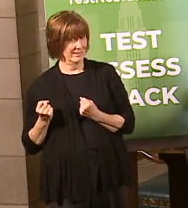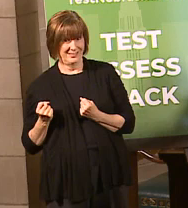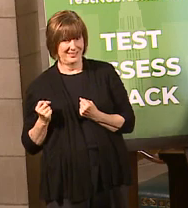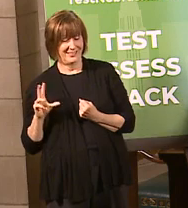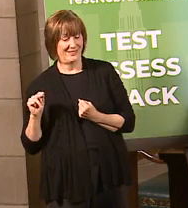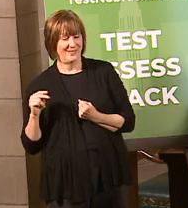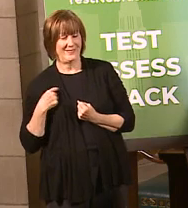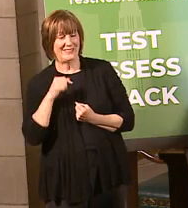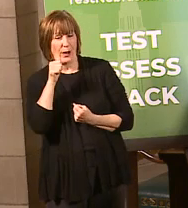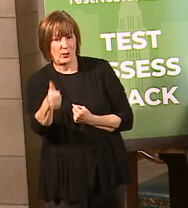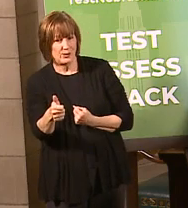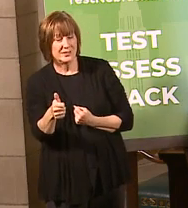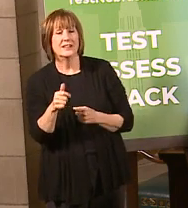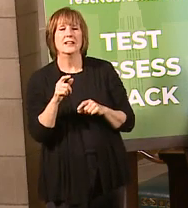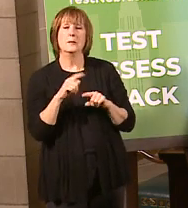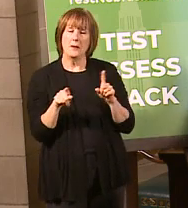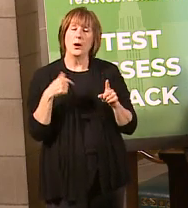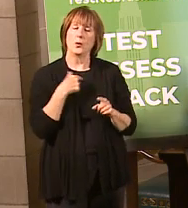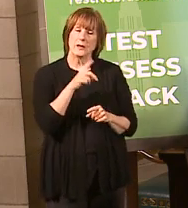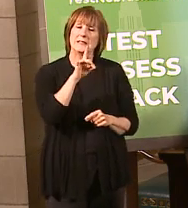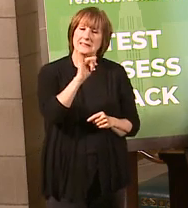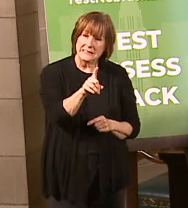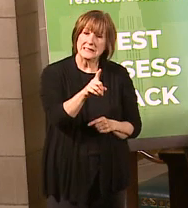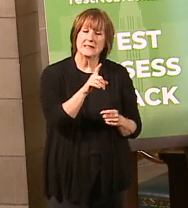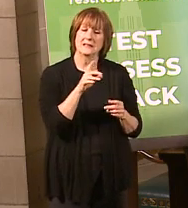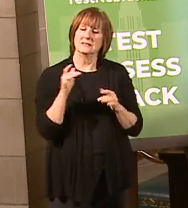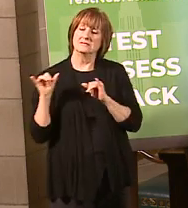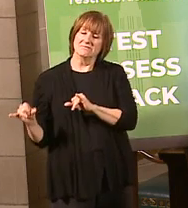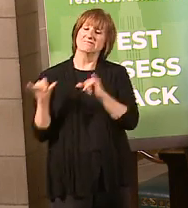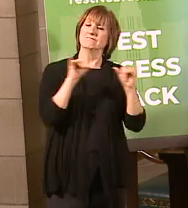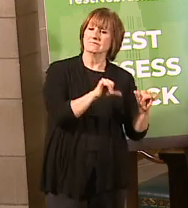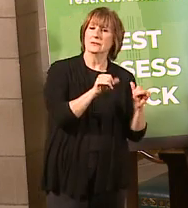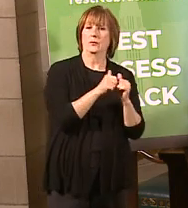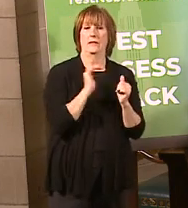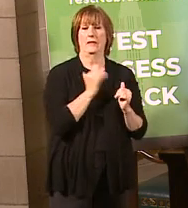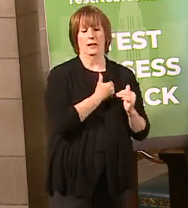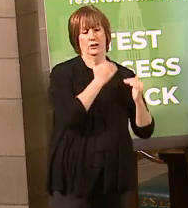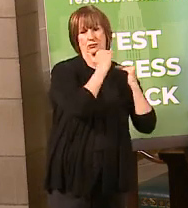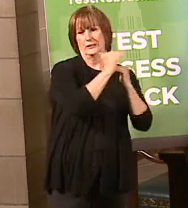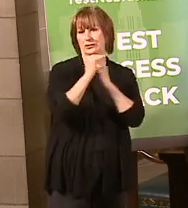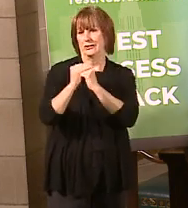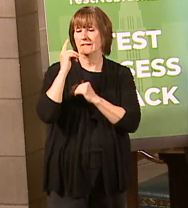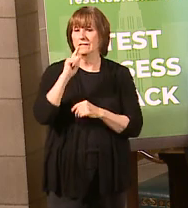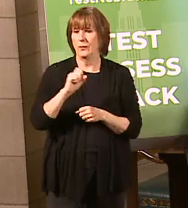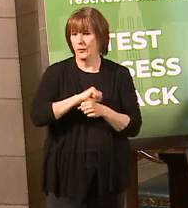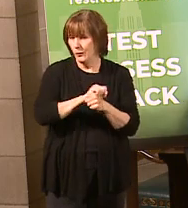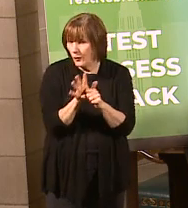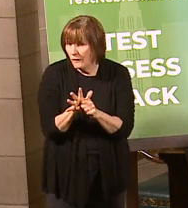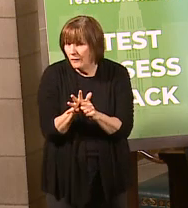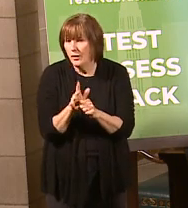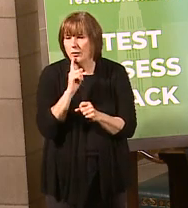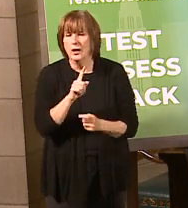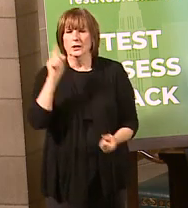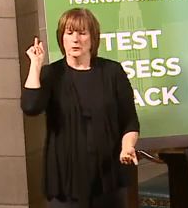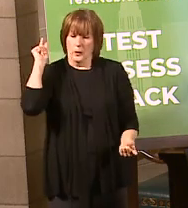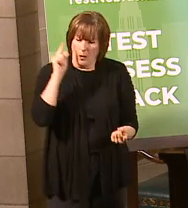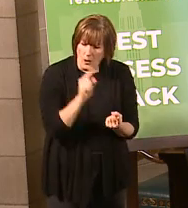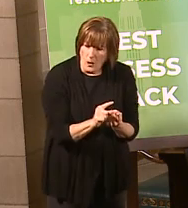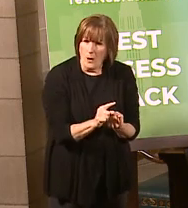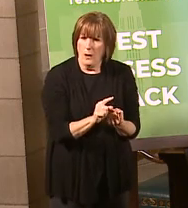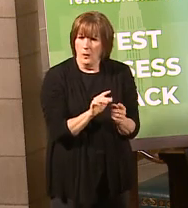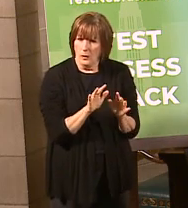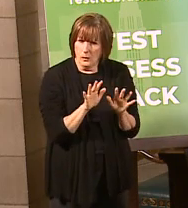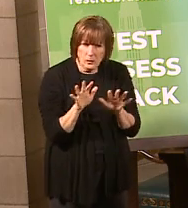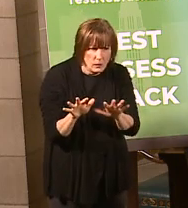We have, in a sense, done that with everything we've done with these restrictions for regard to coronavirus. We've really slowed things down